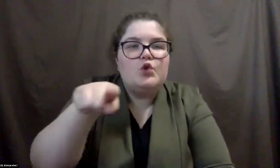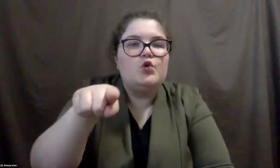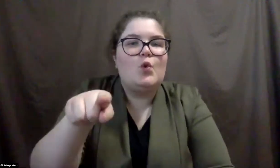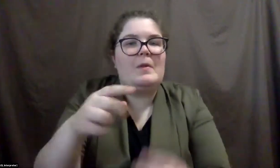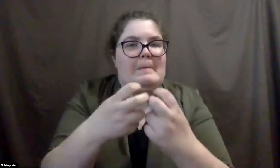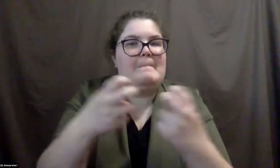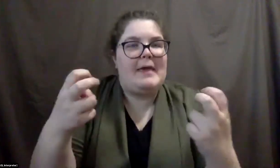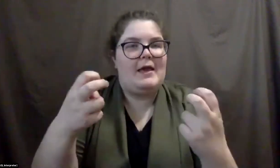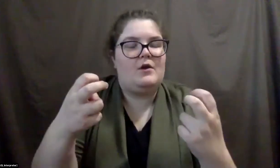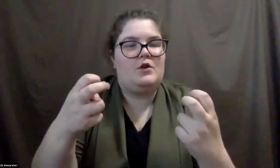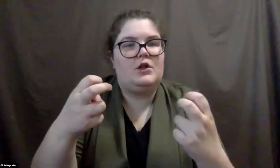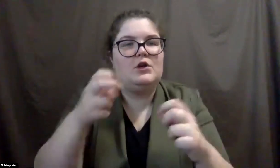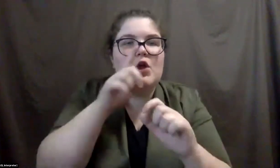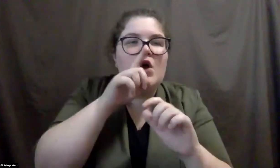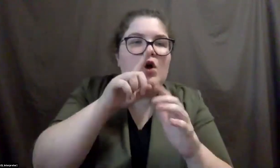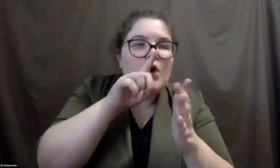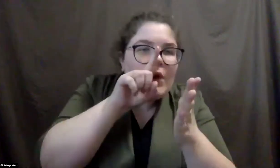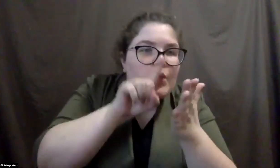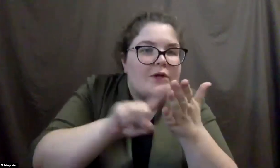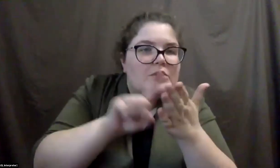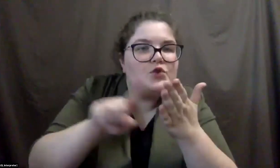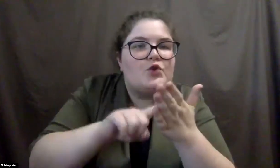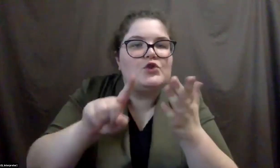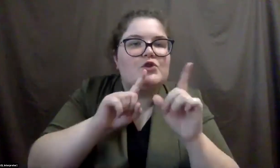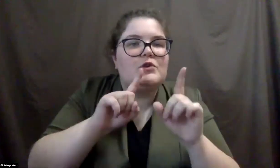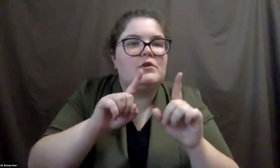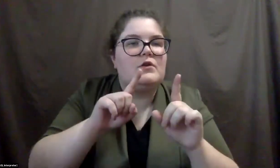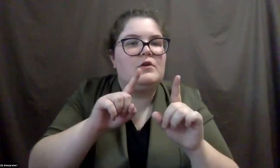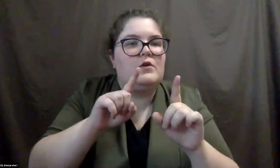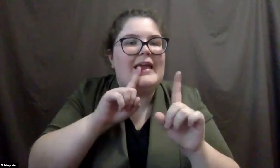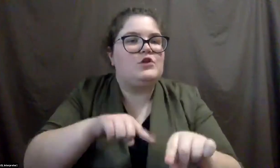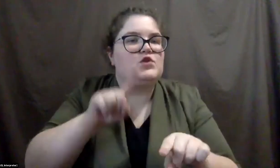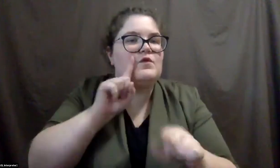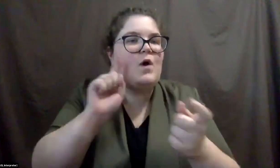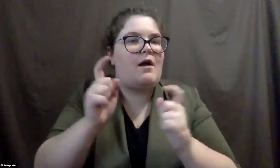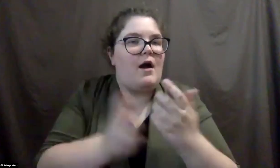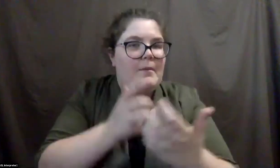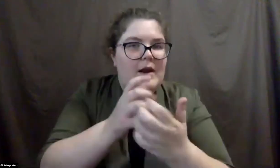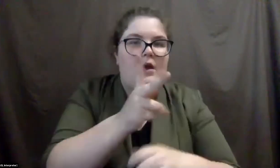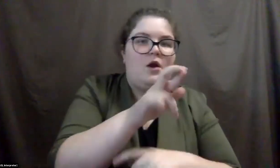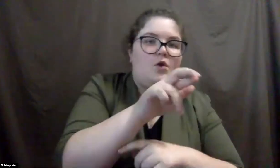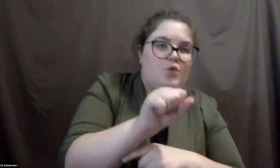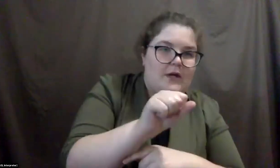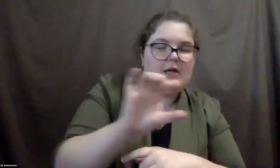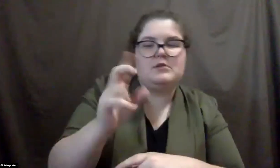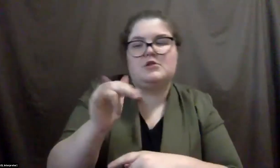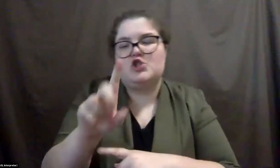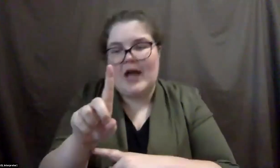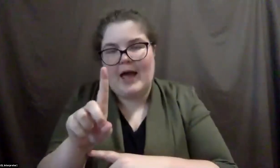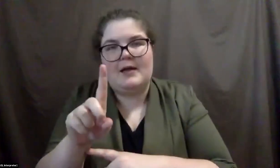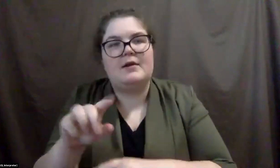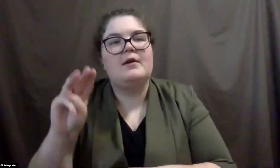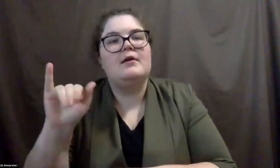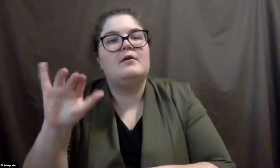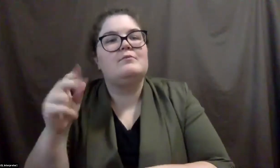support or answers when it comes to making accommodations? So Chris and Chad and, and Michelle, please answer, but